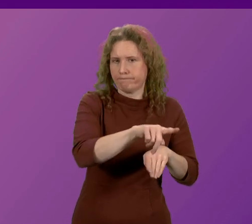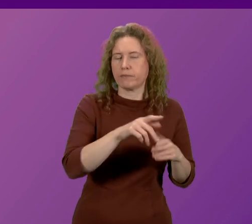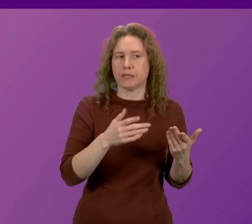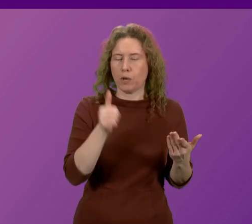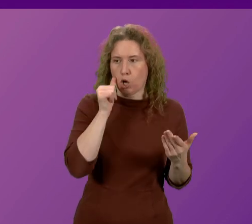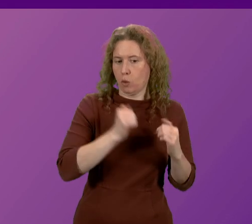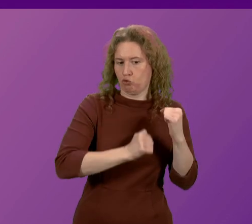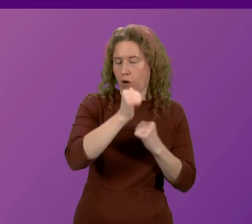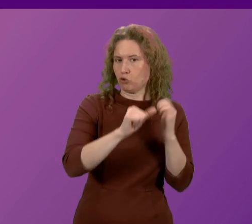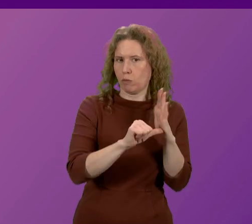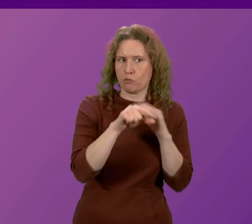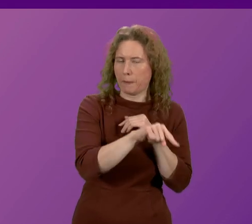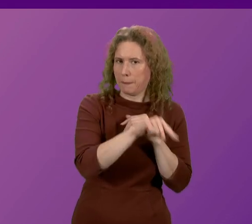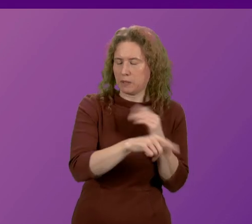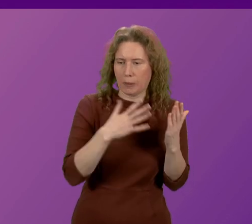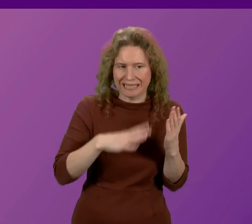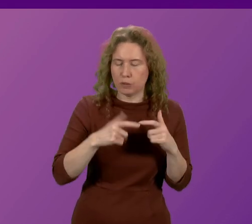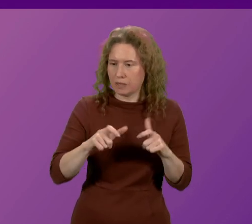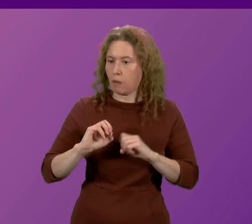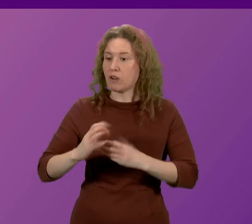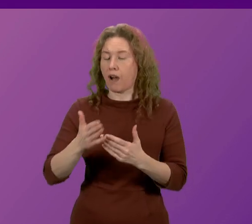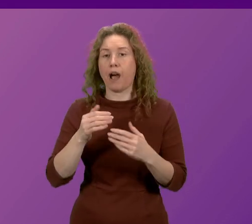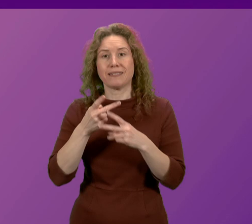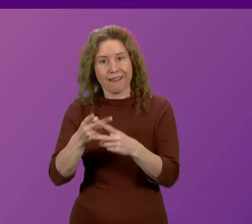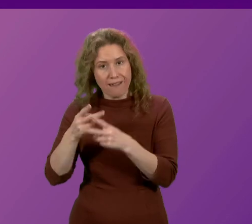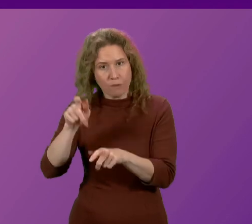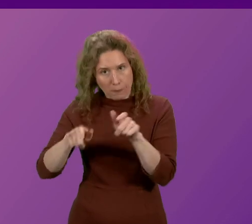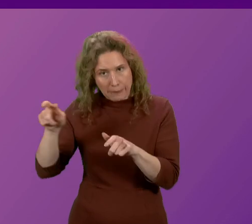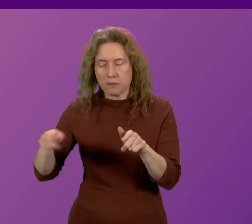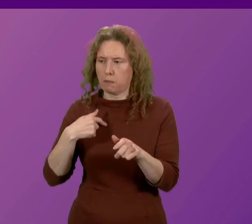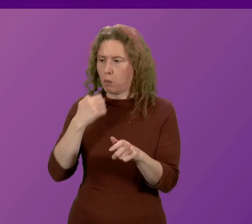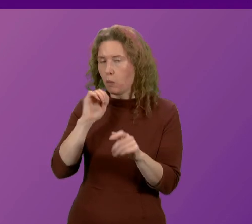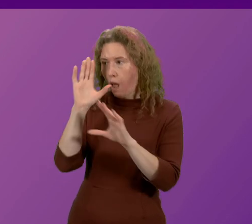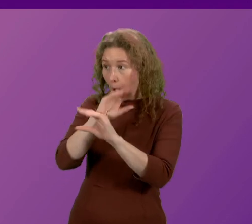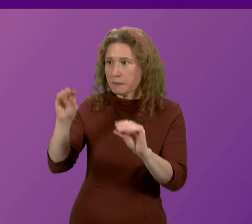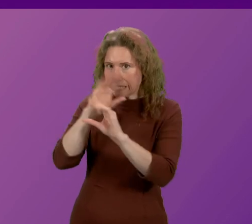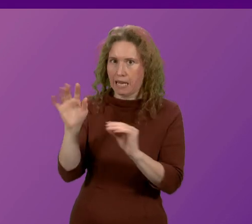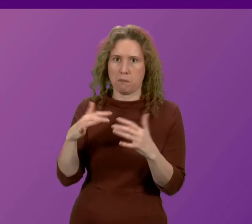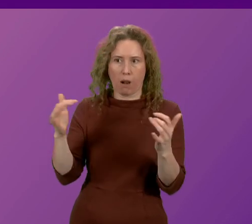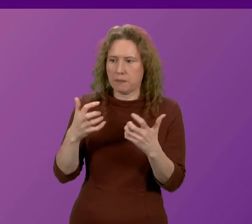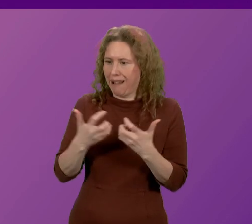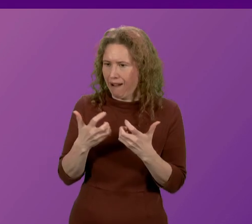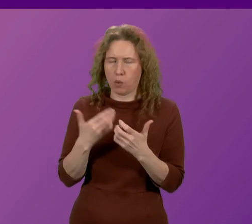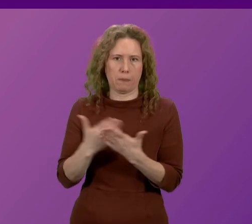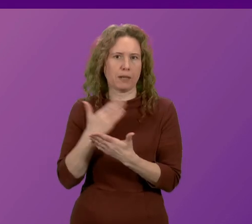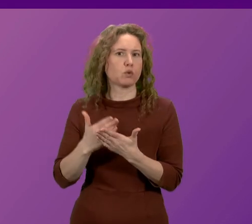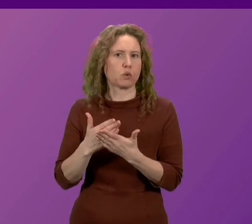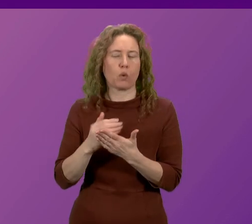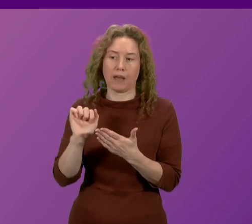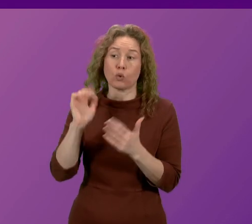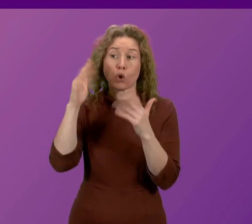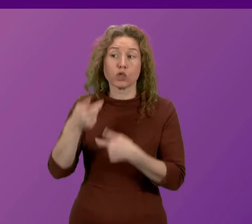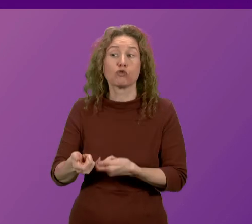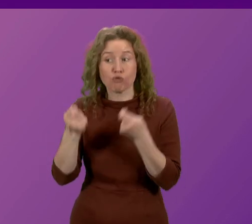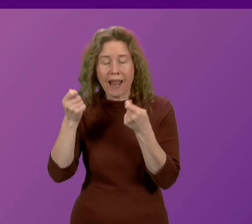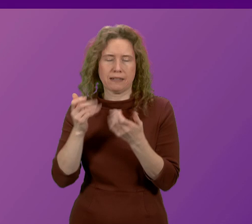issues that we have to confront and the Health Secretary will keep members of parliament updated about the steps been taken to make sure the concerns that Sarah Boyack